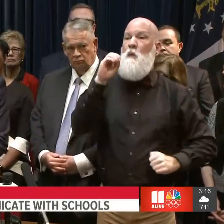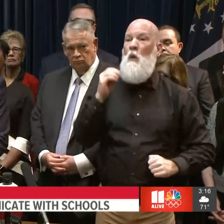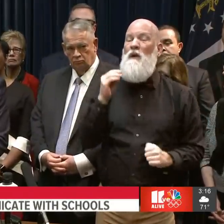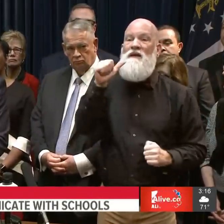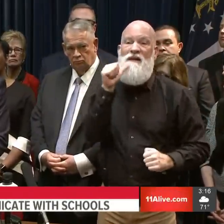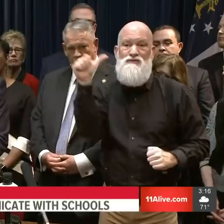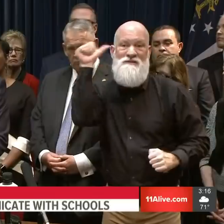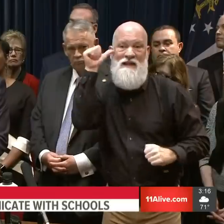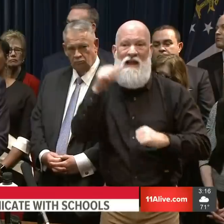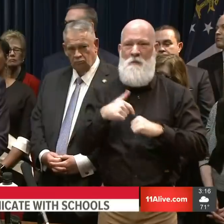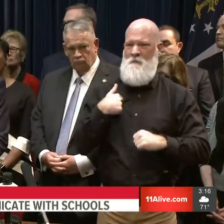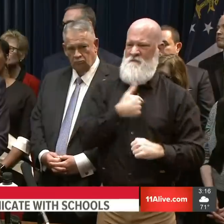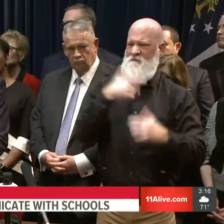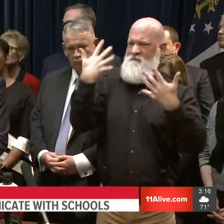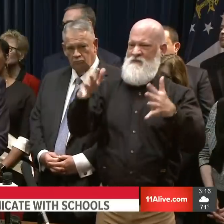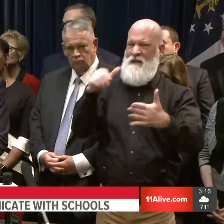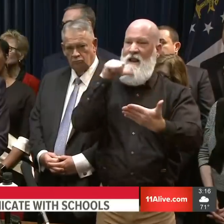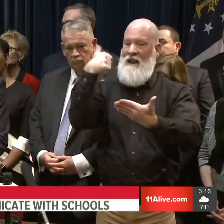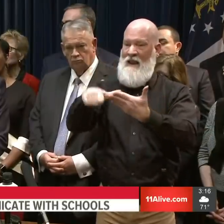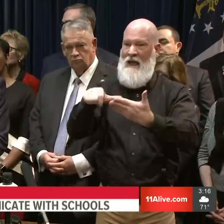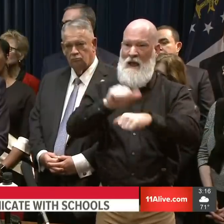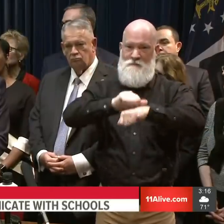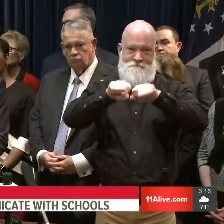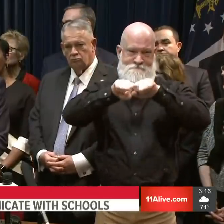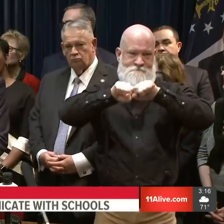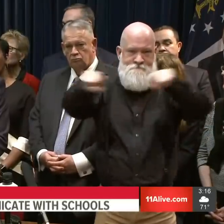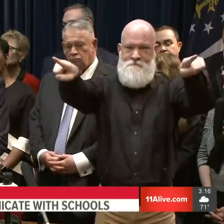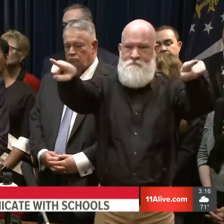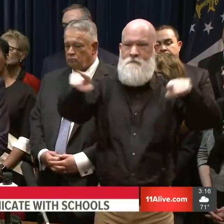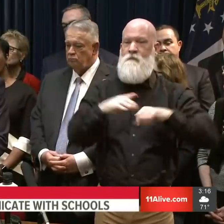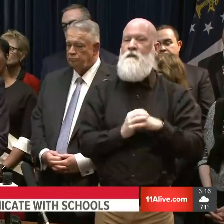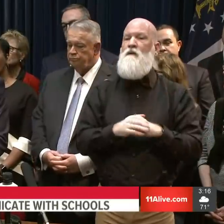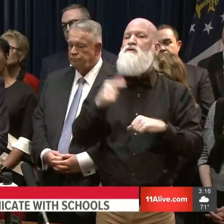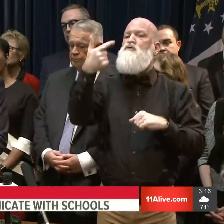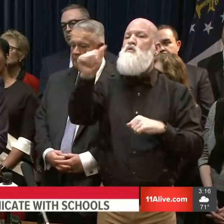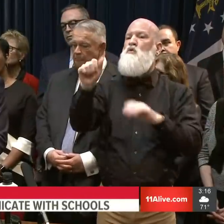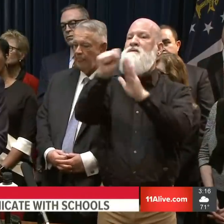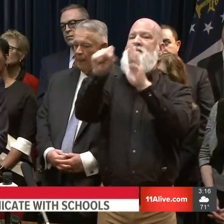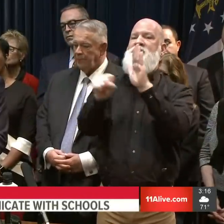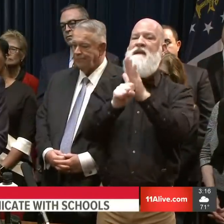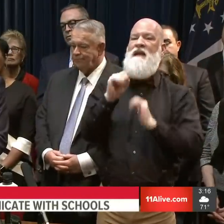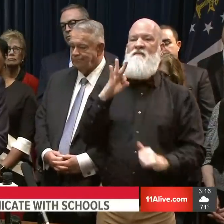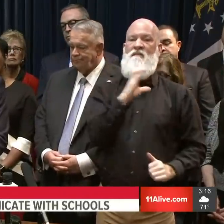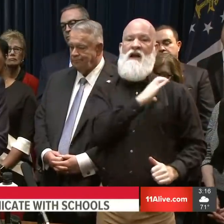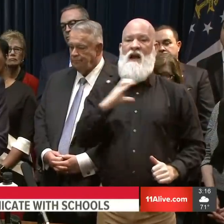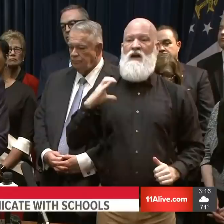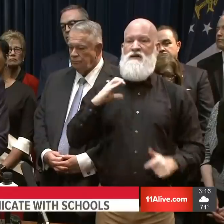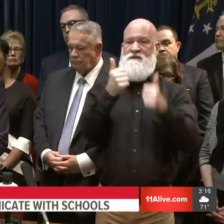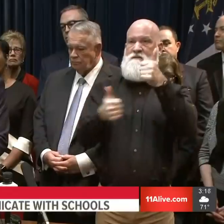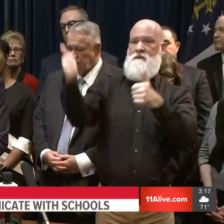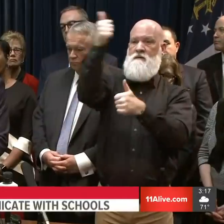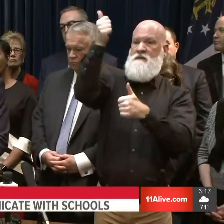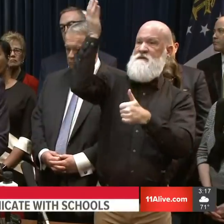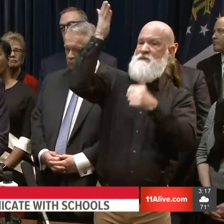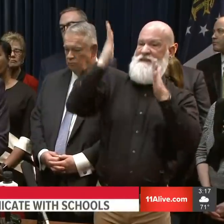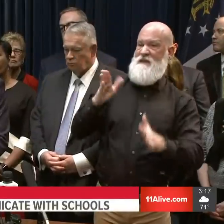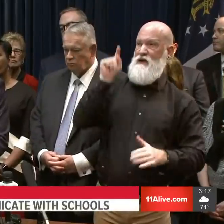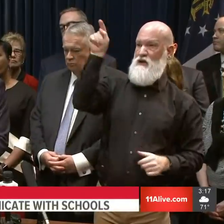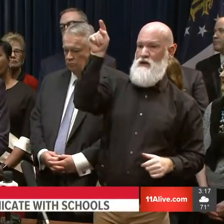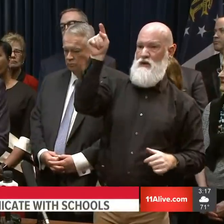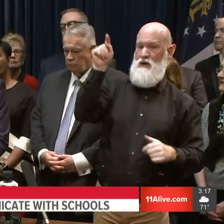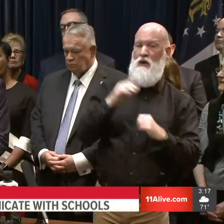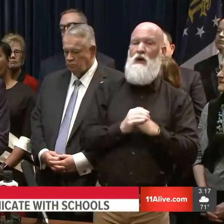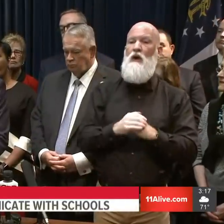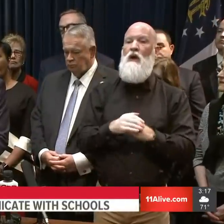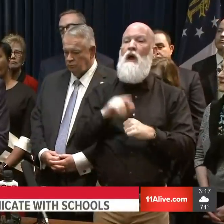Governor Jeff Duncan, who are standing with me today, to request $100 million in the revenue shortfall reserves to address